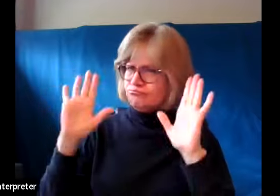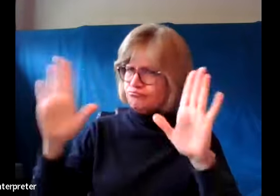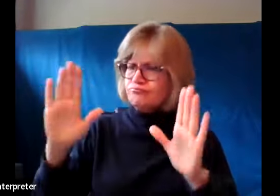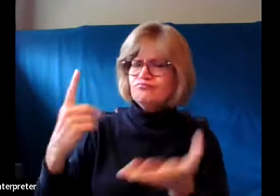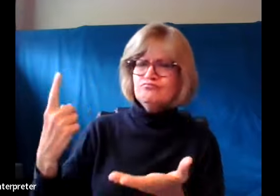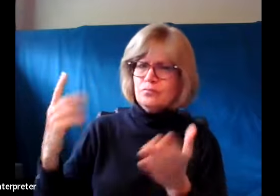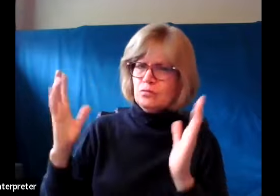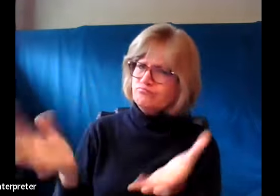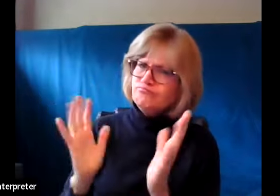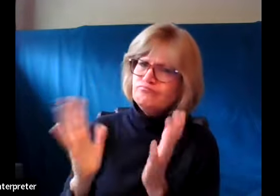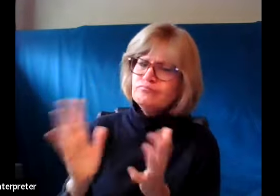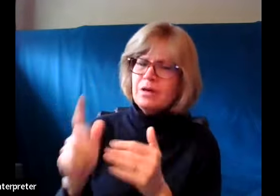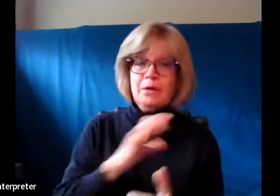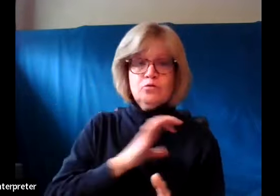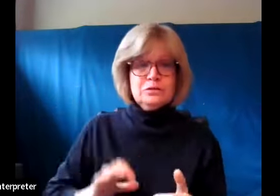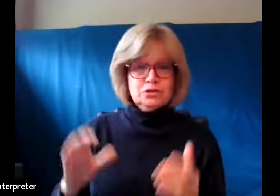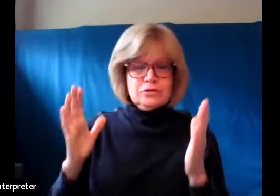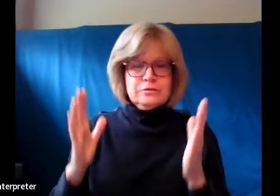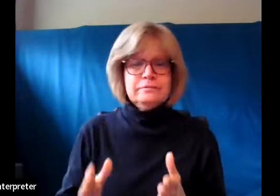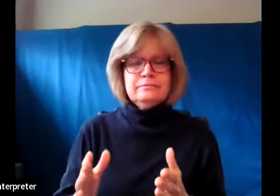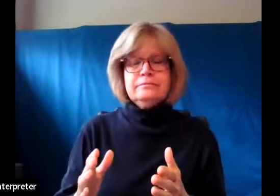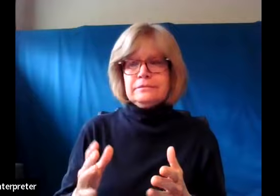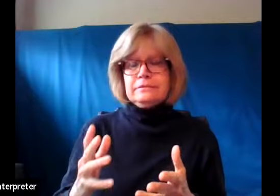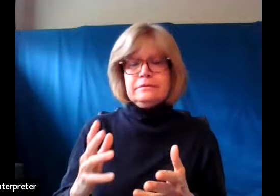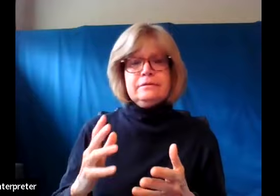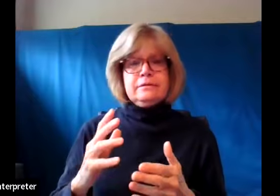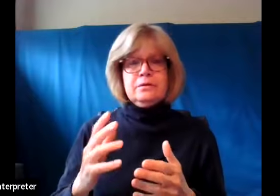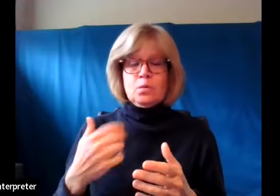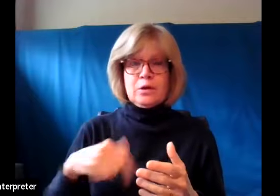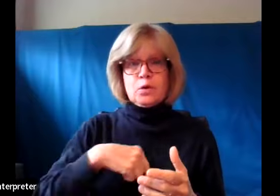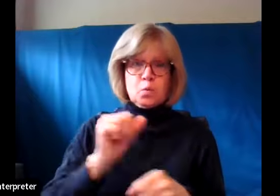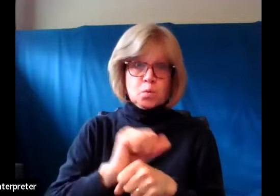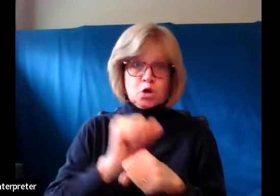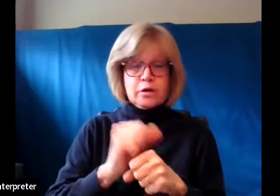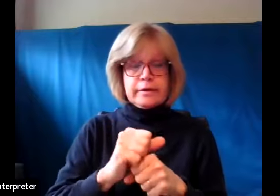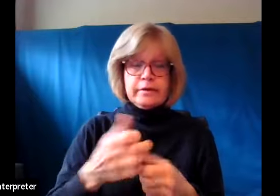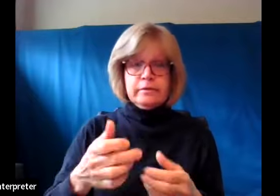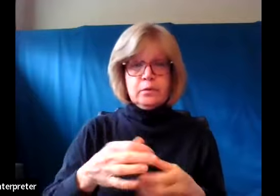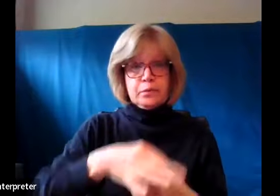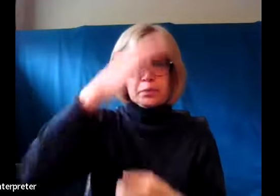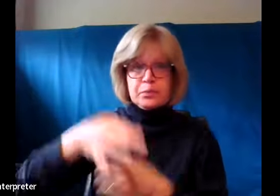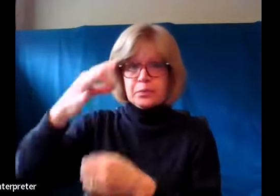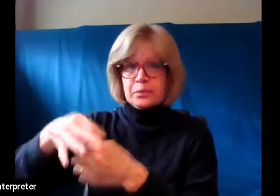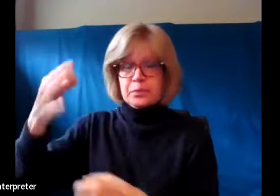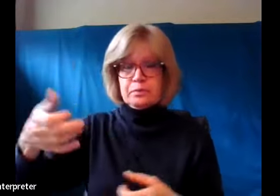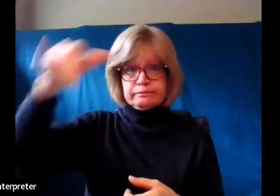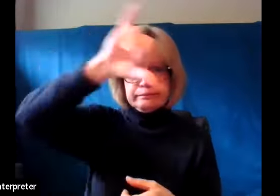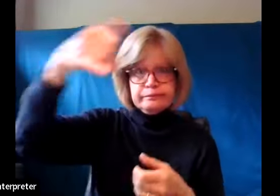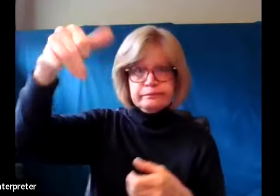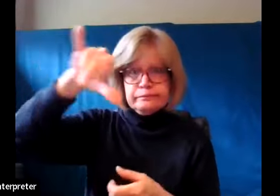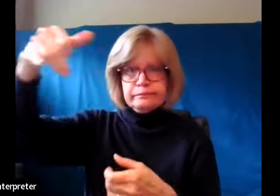about Christianity while we were busy filling sample vials for the liquid chromatograph tandem mass spectrometer to analyze.